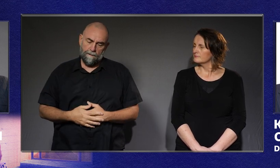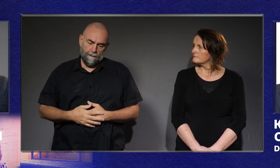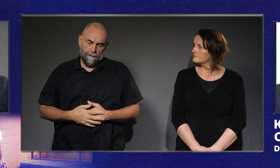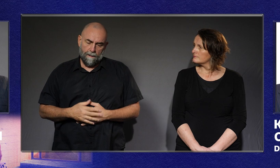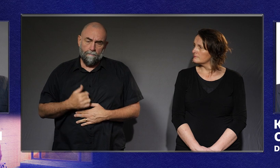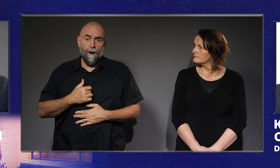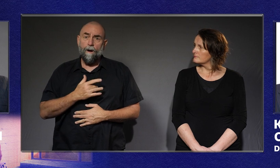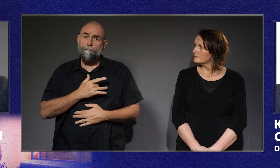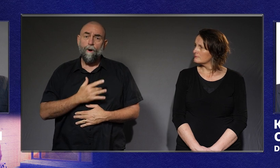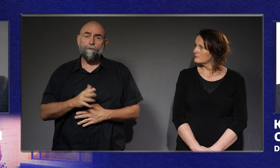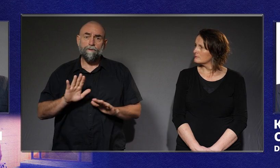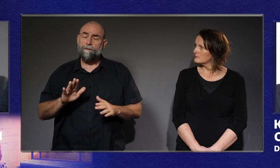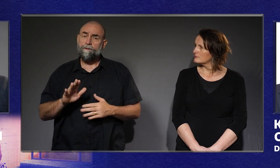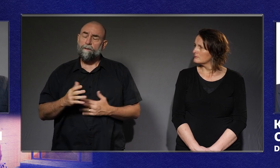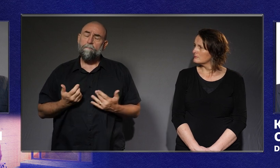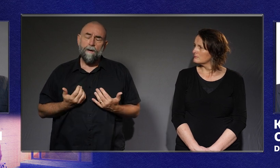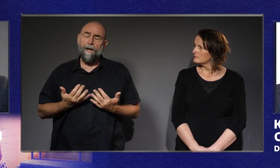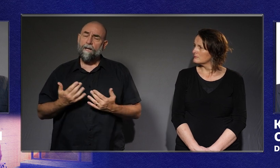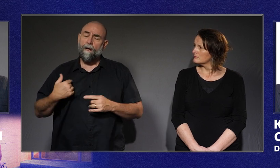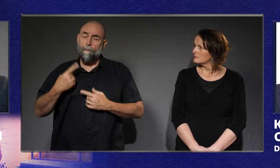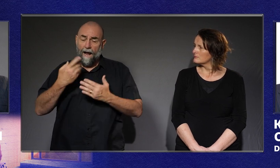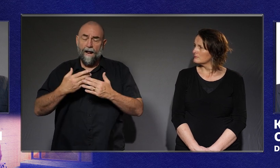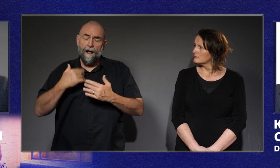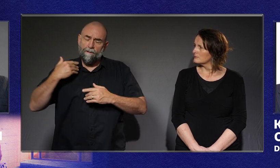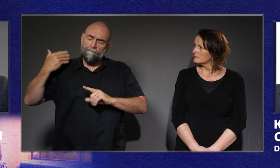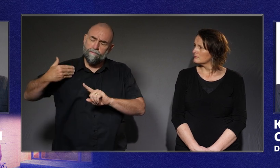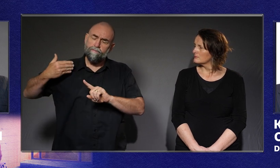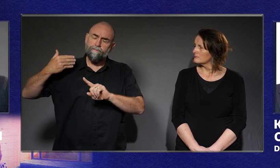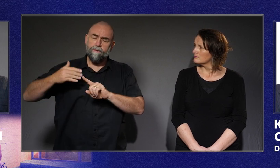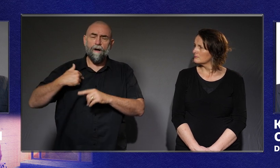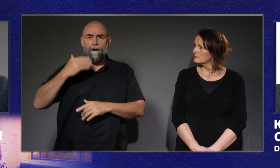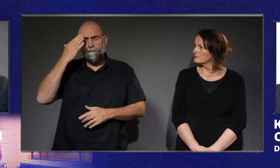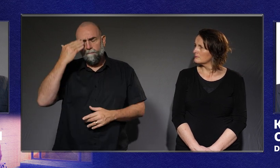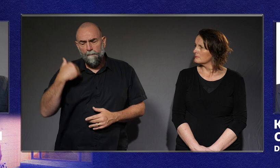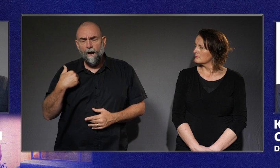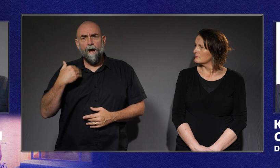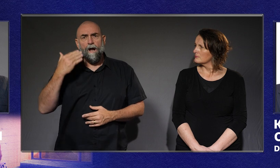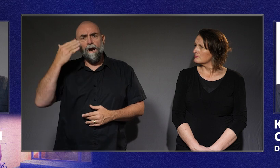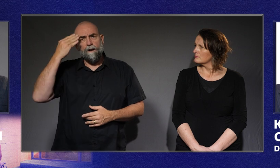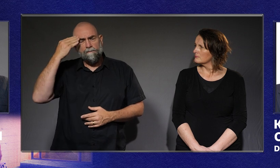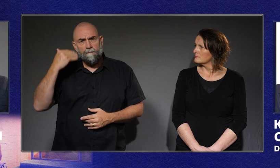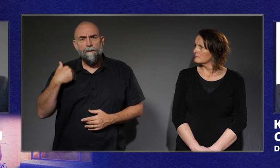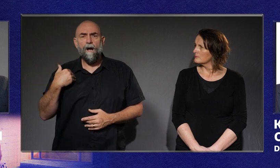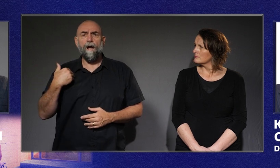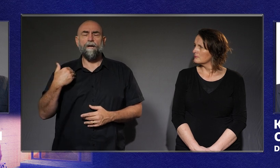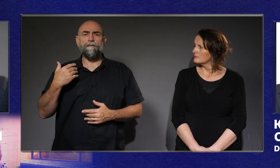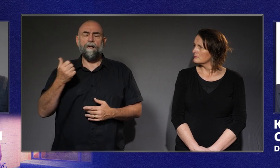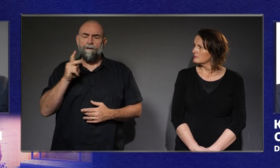Not one day passes where you're reminded that you're not